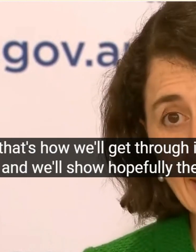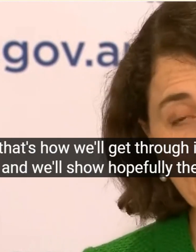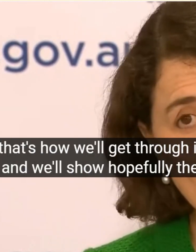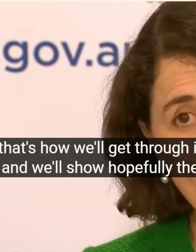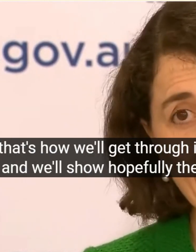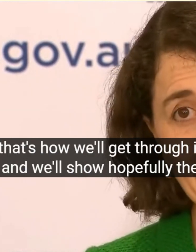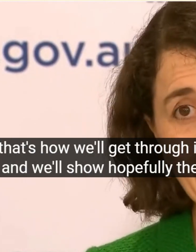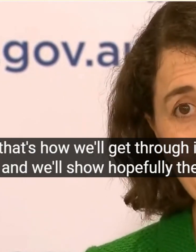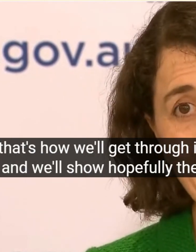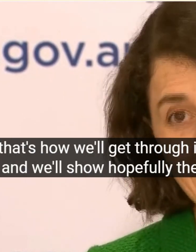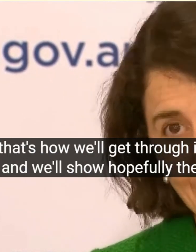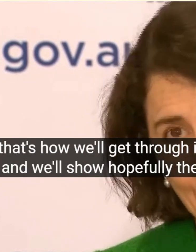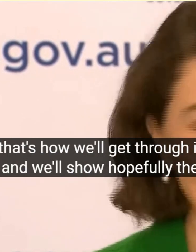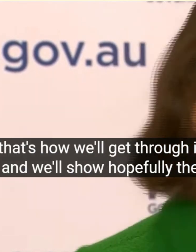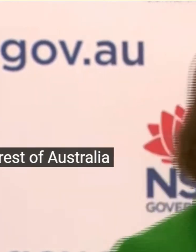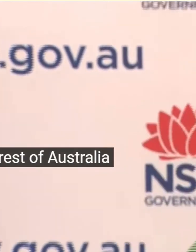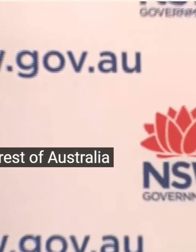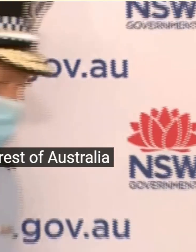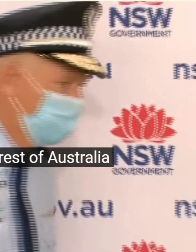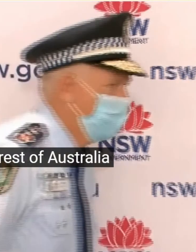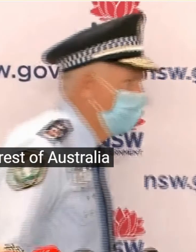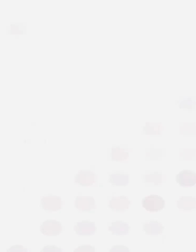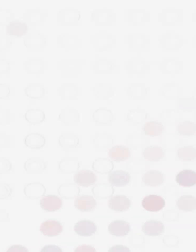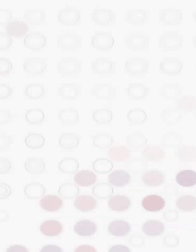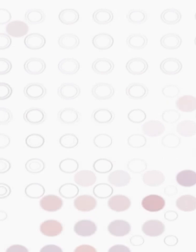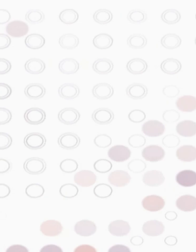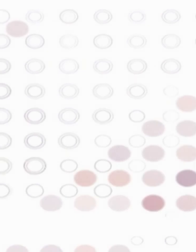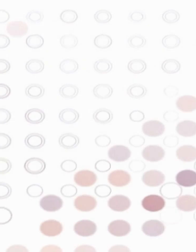Opportunities Lie Ahead With Those High Vaccination Rates Thank You Thank You